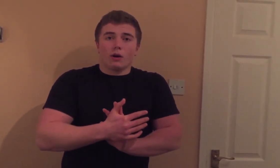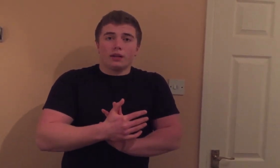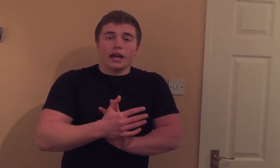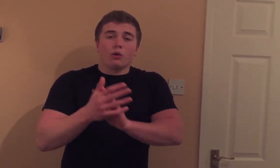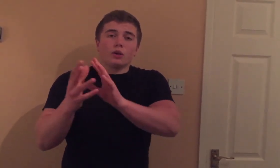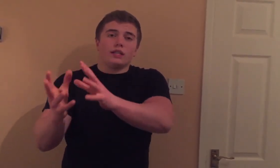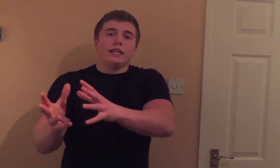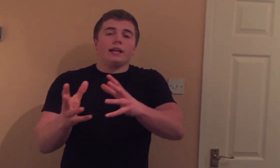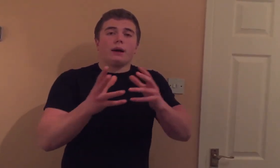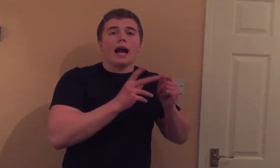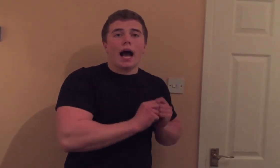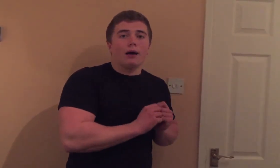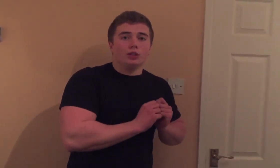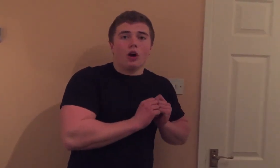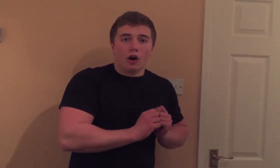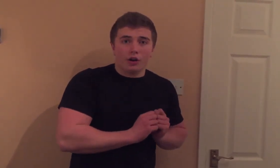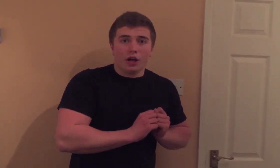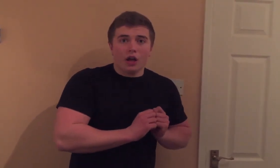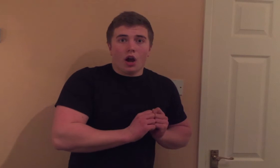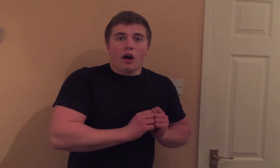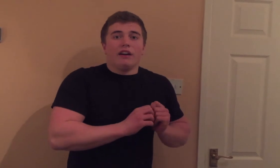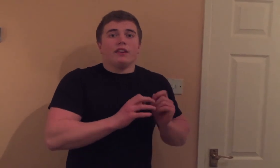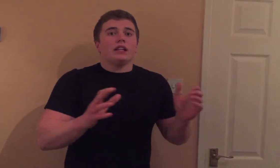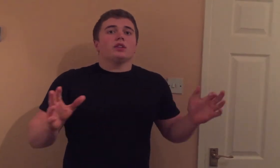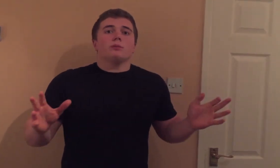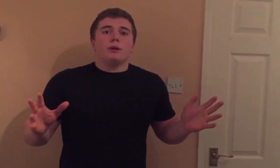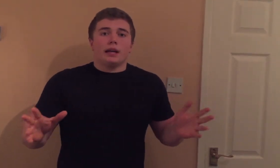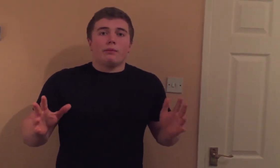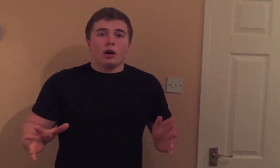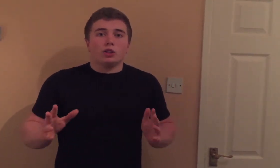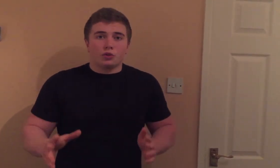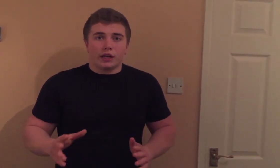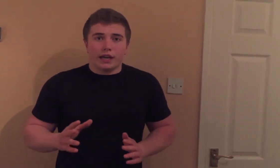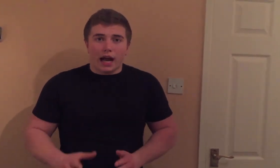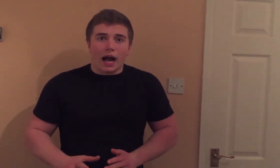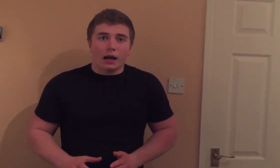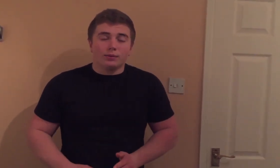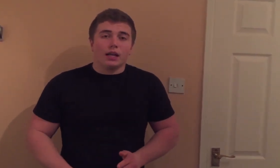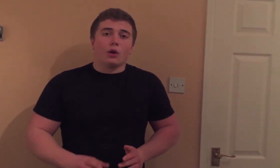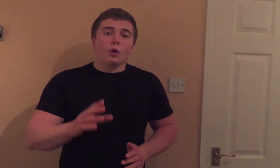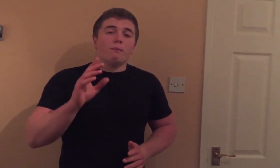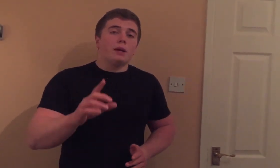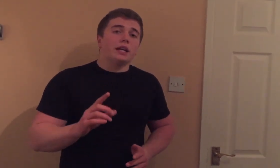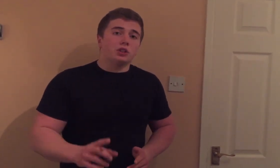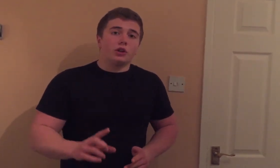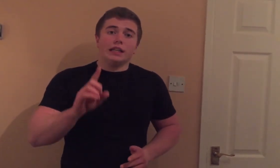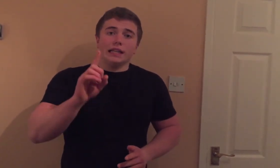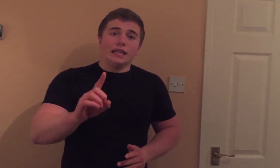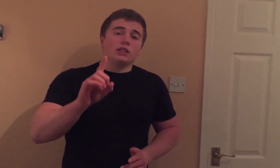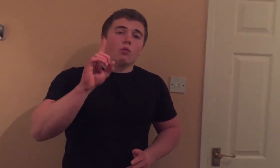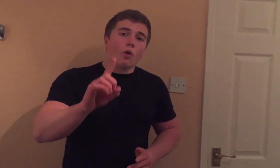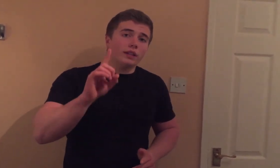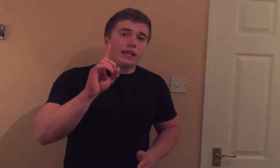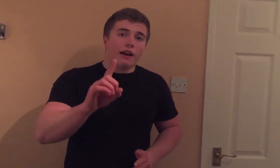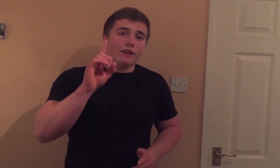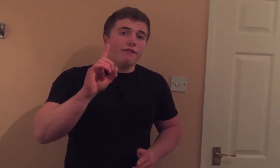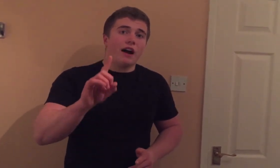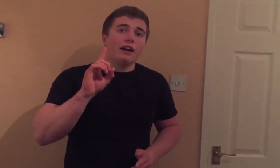arm day. I'm going to take my abs out. However, that doesn't mean I'm not training abs. I'm going to make sure at least once every five